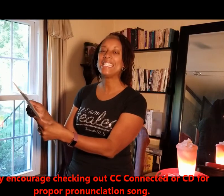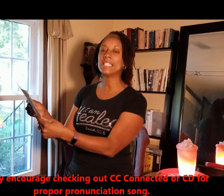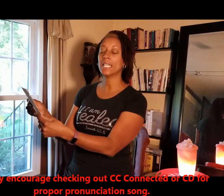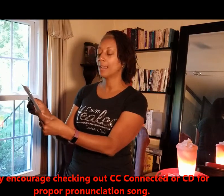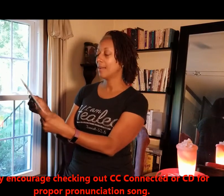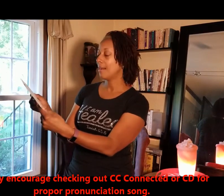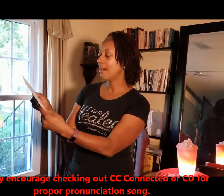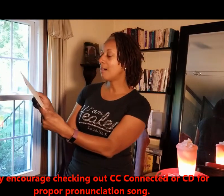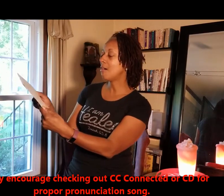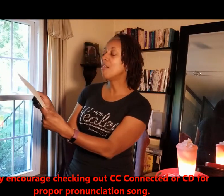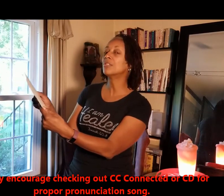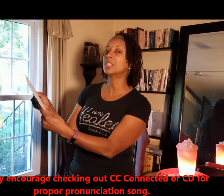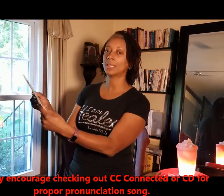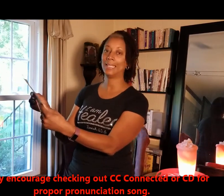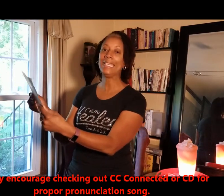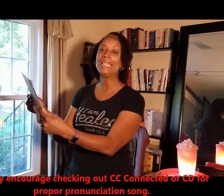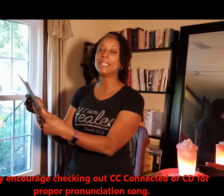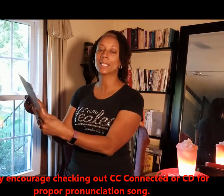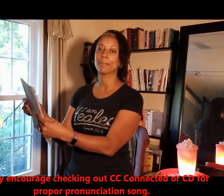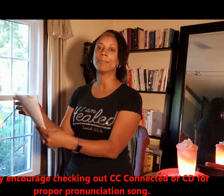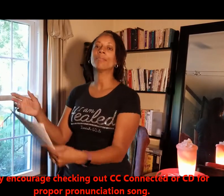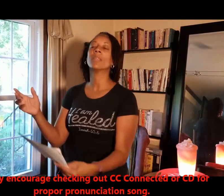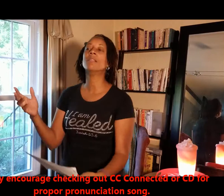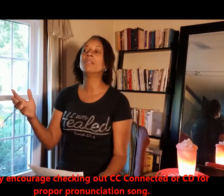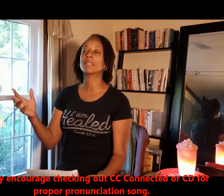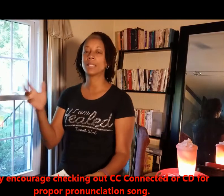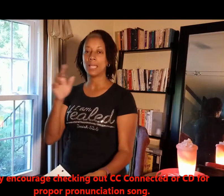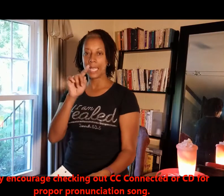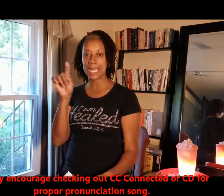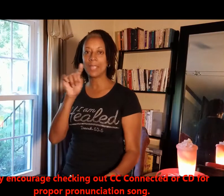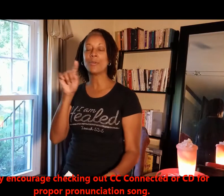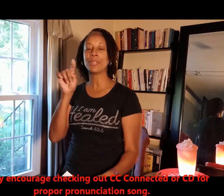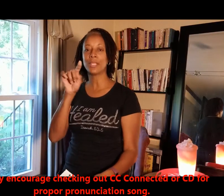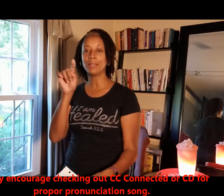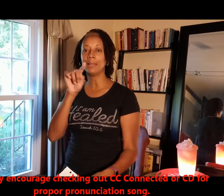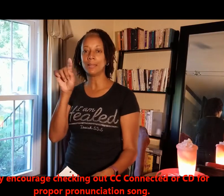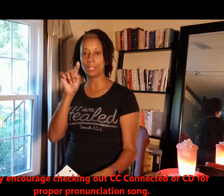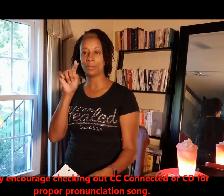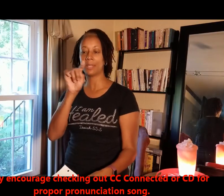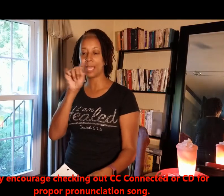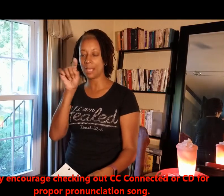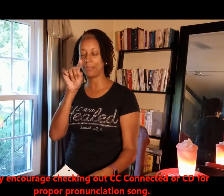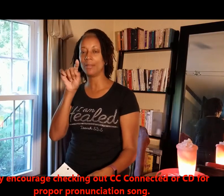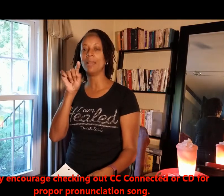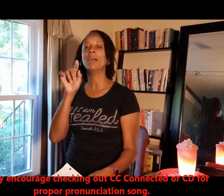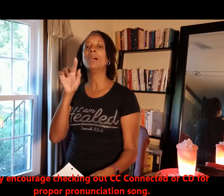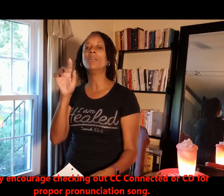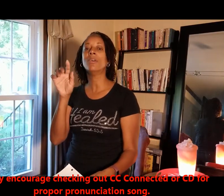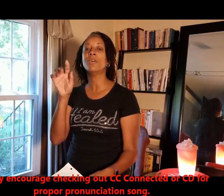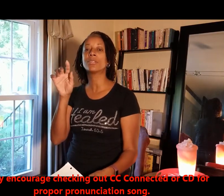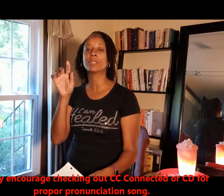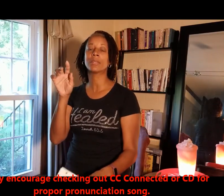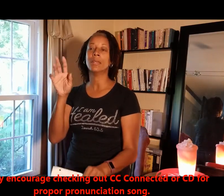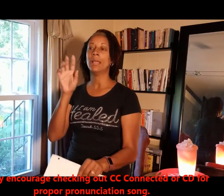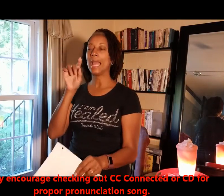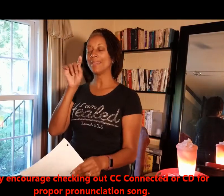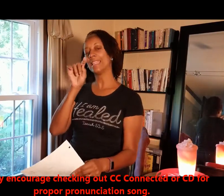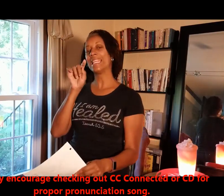is, us, is, us, us, us, with the hyphen, us. And then